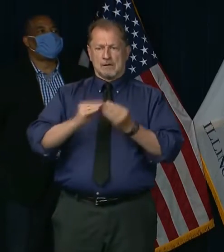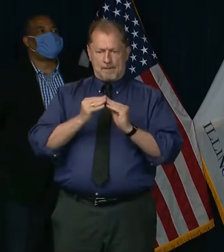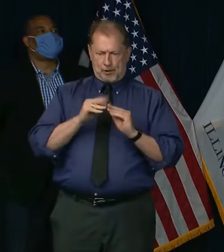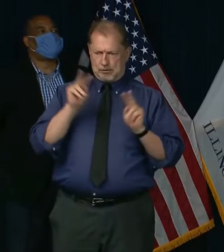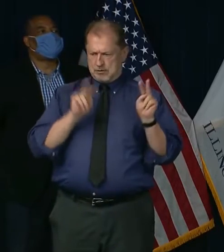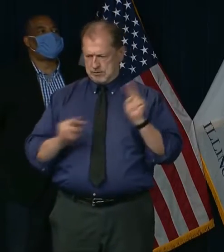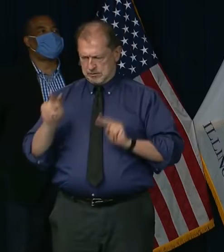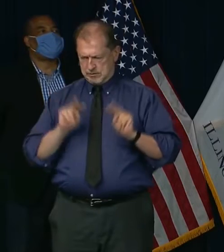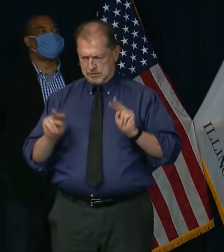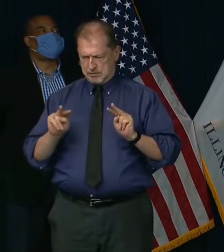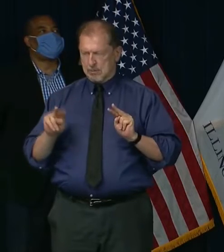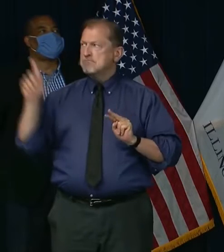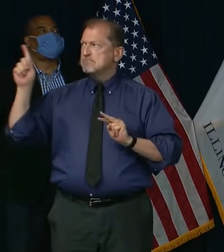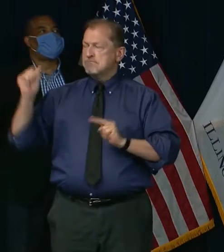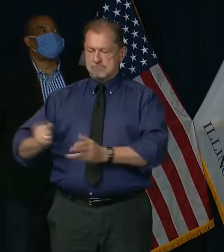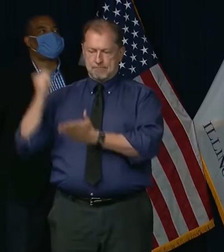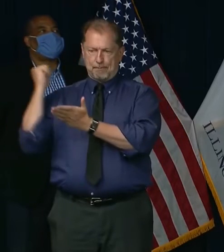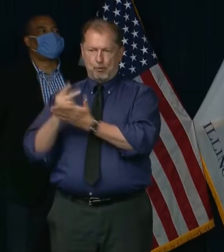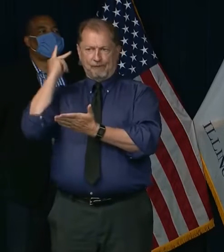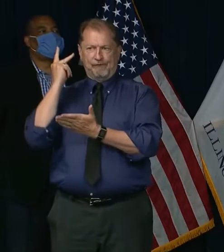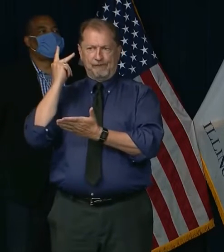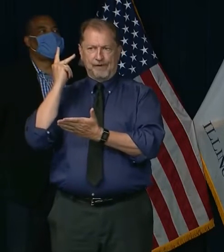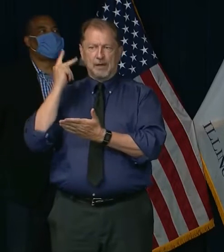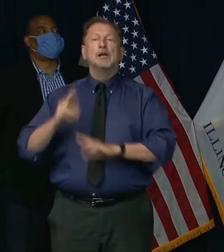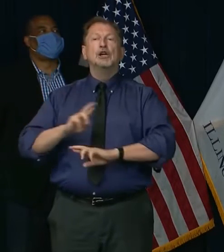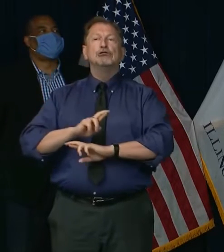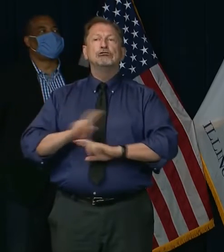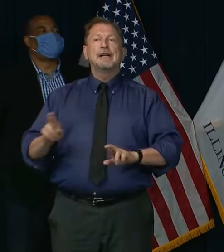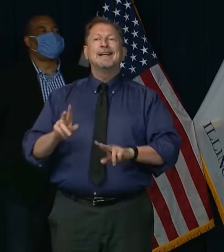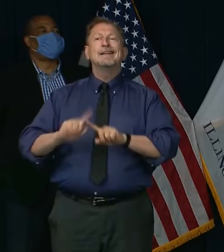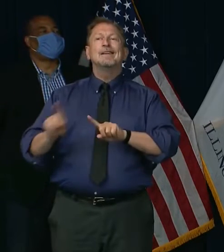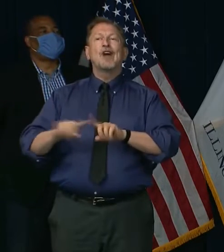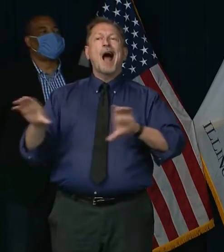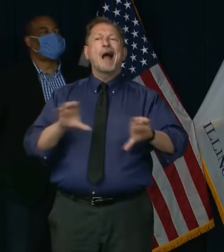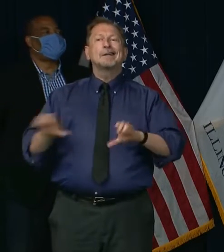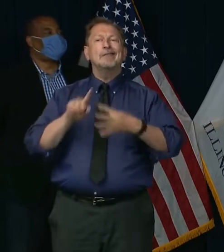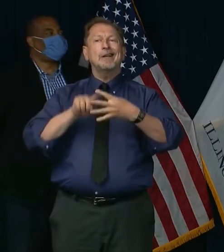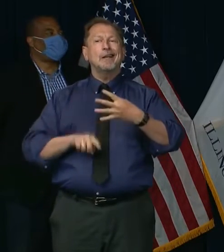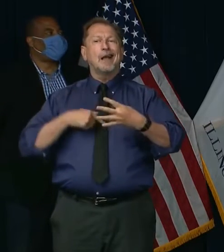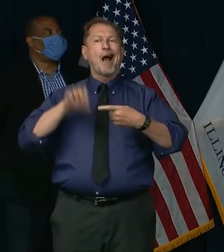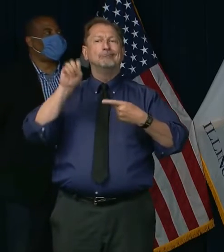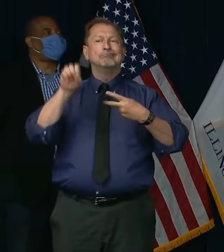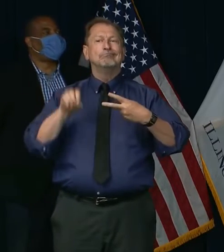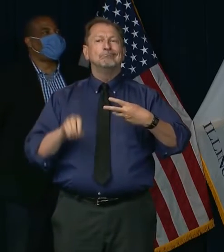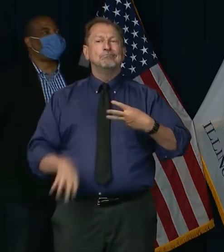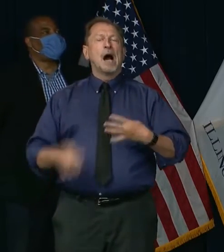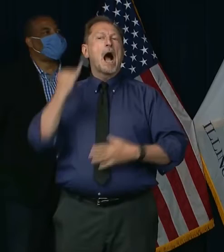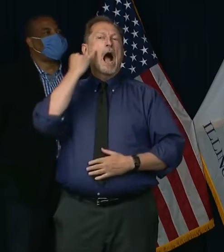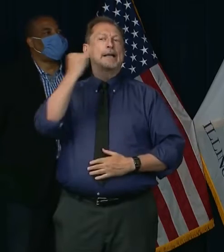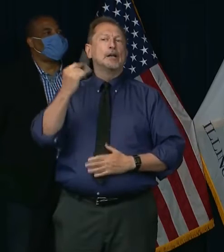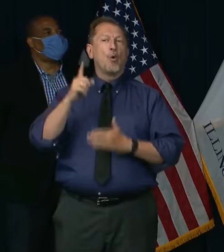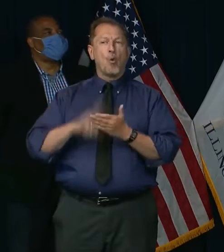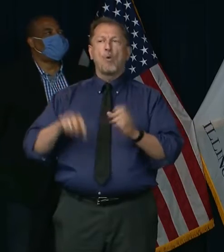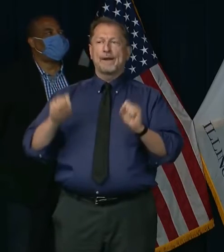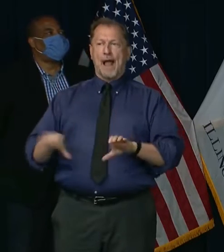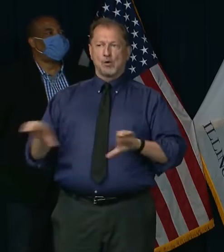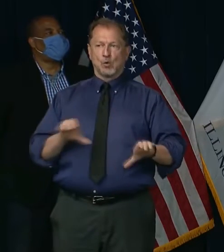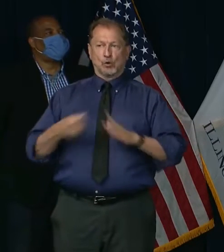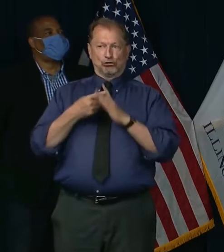and have approved them, including the following activities with COVID-related health and safety guidelines.